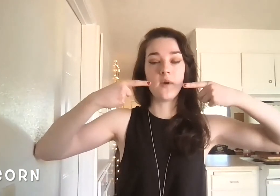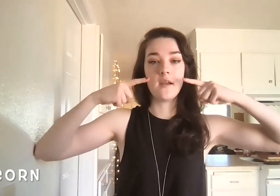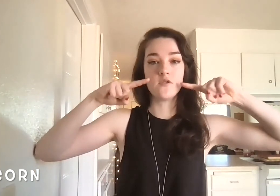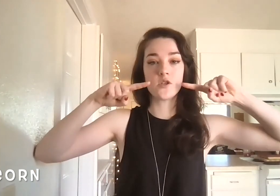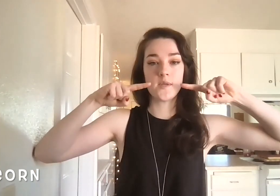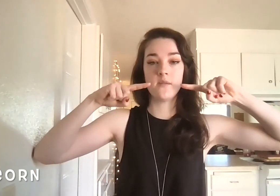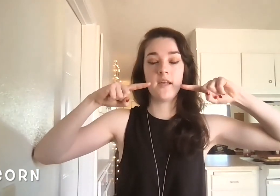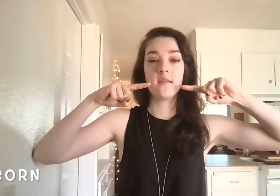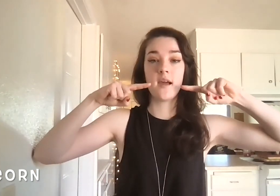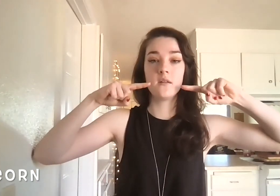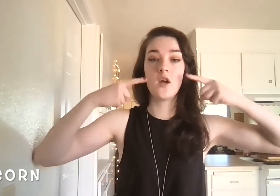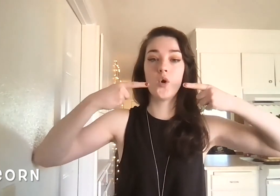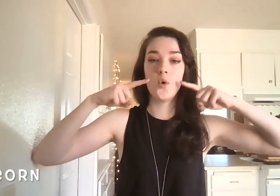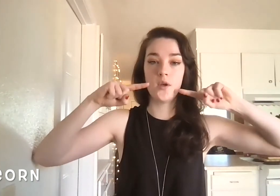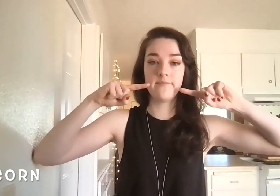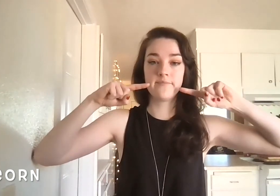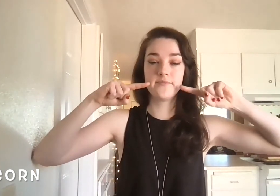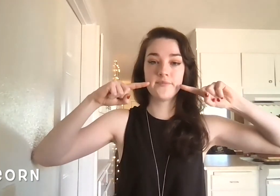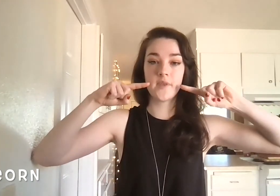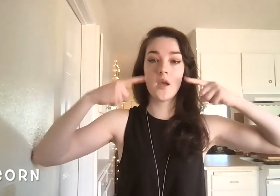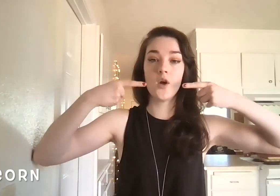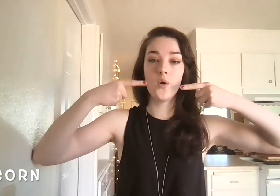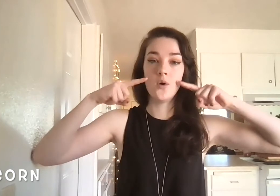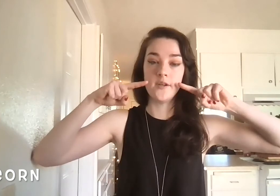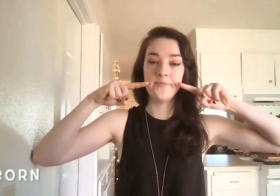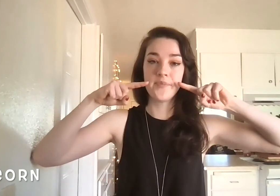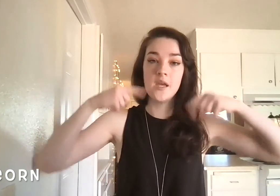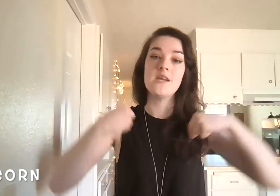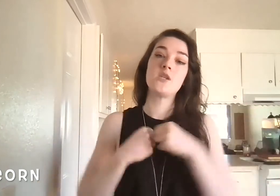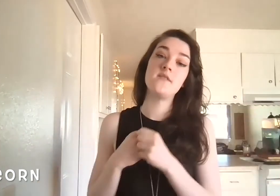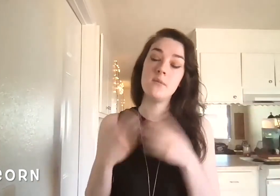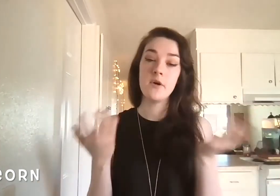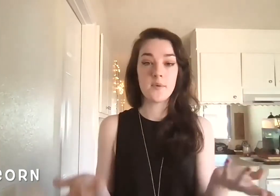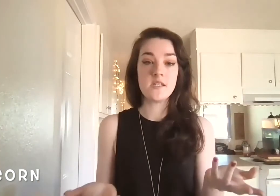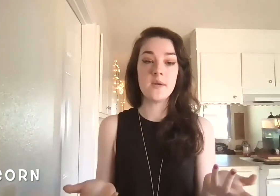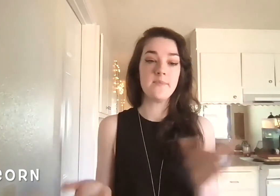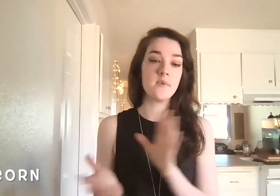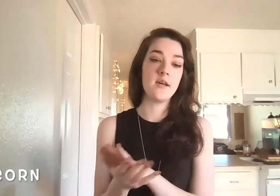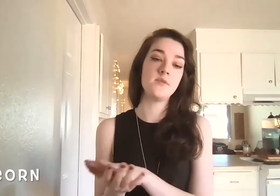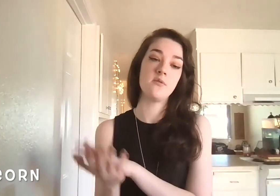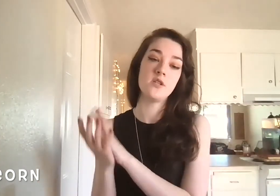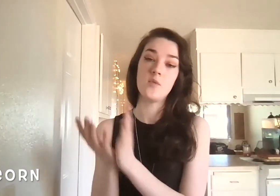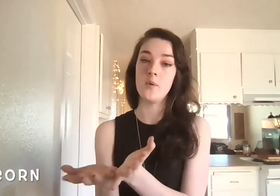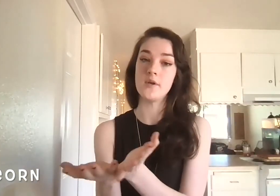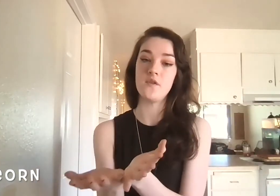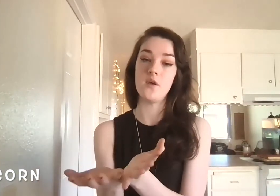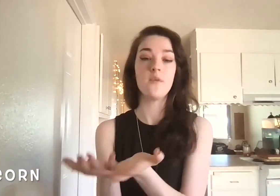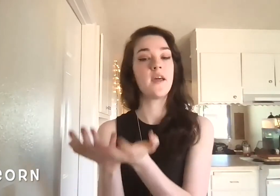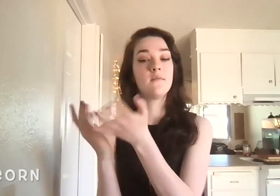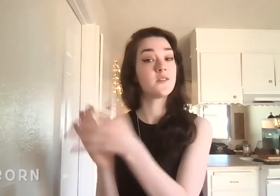kind of just twist them like that. Corn. Corn. So I've seen both ways do it. So whichever way works for you, then that's